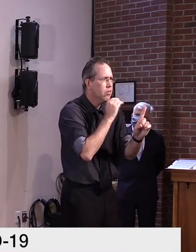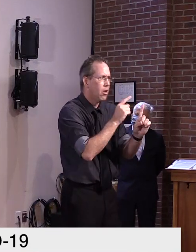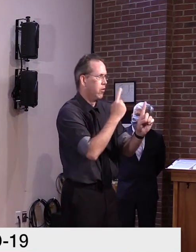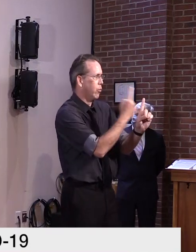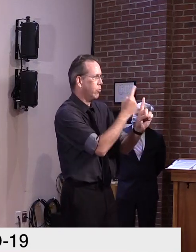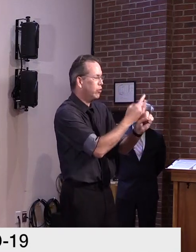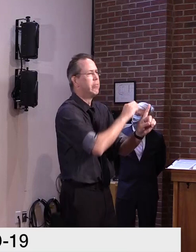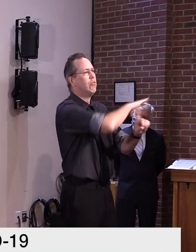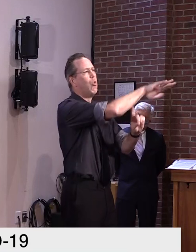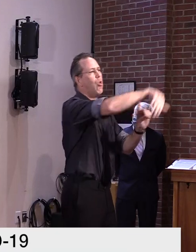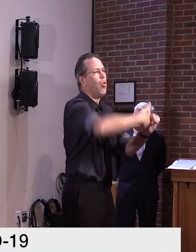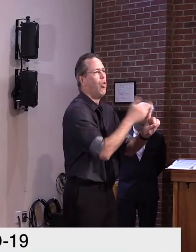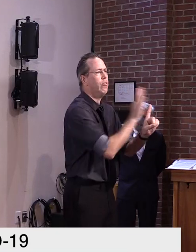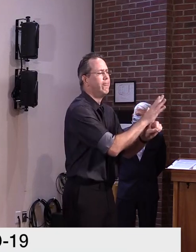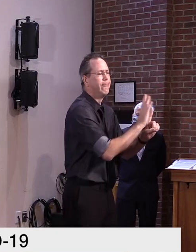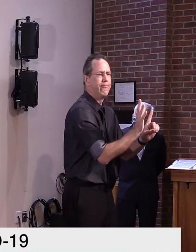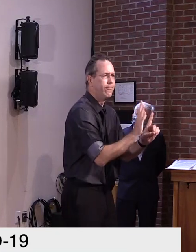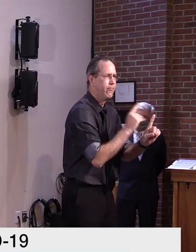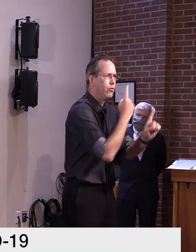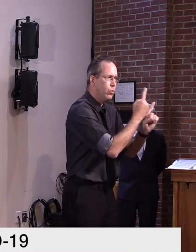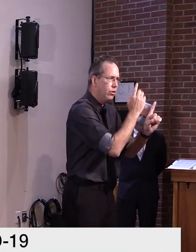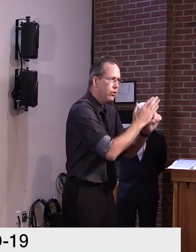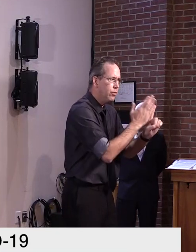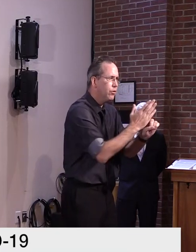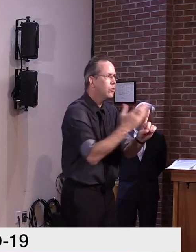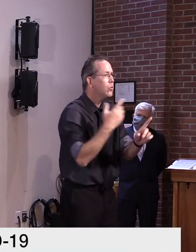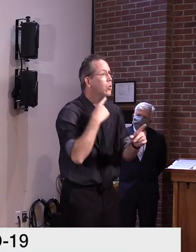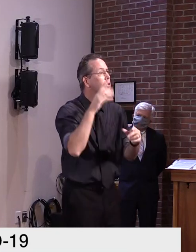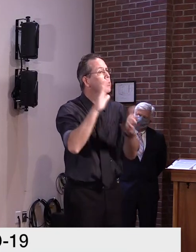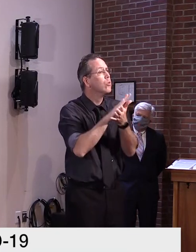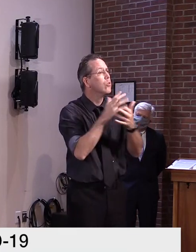what I would do with the superintendent and the school as well.